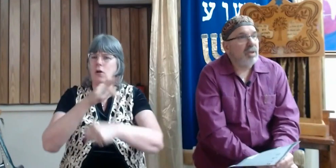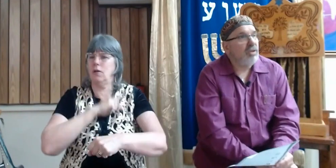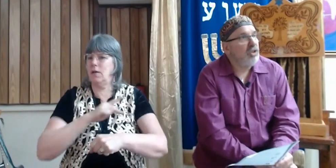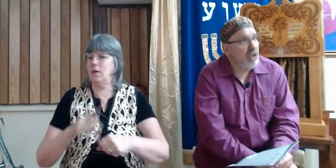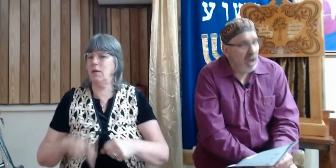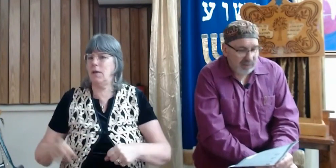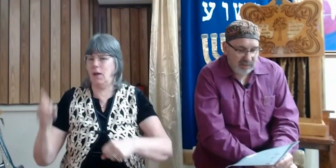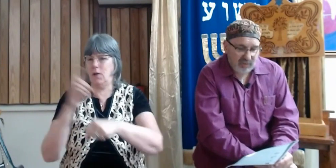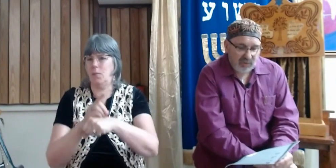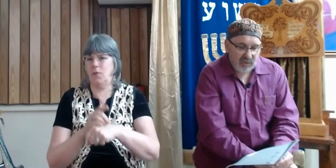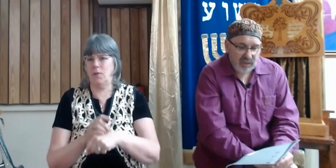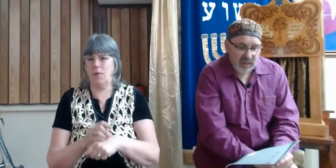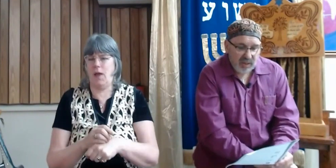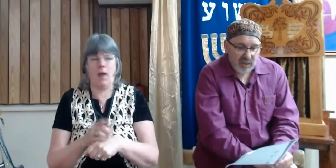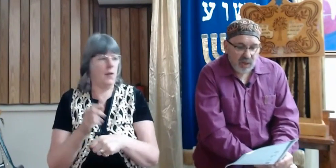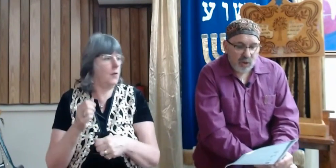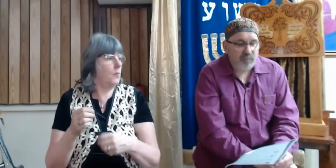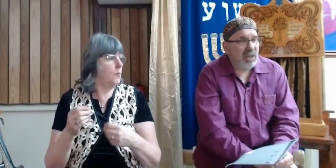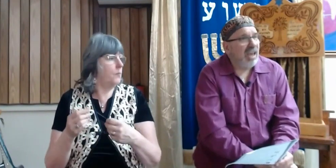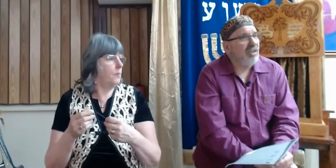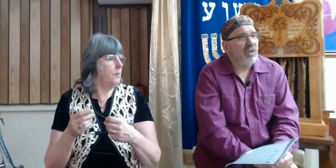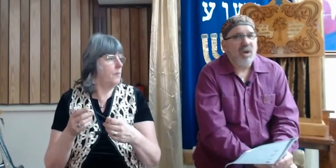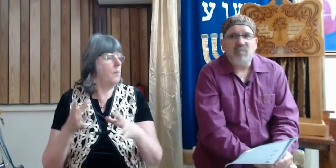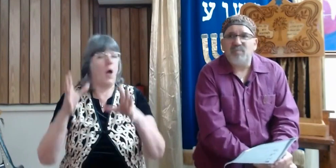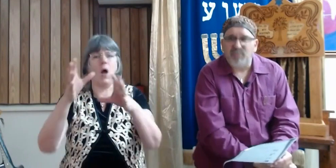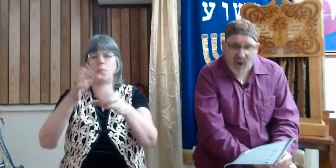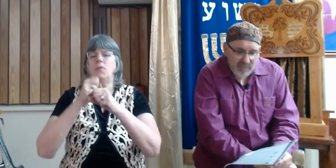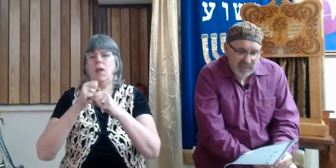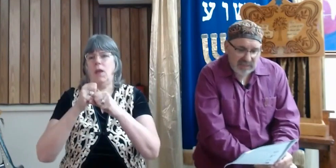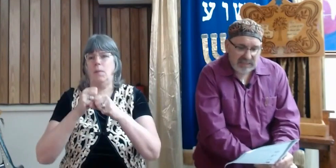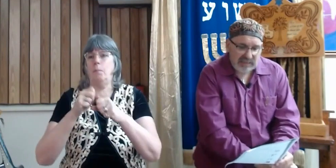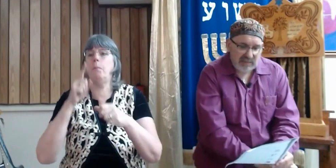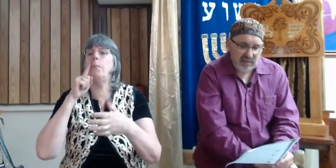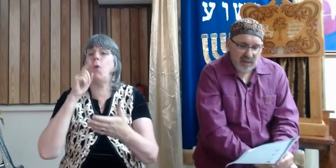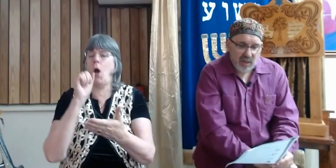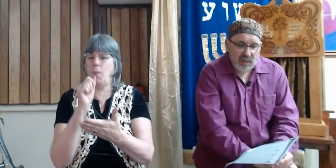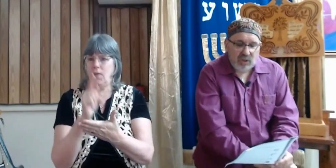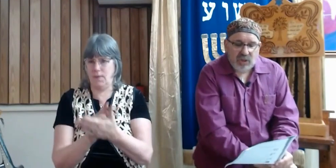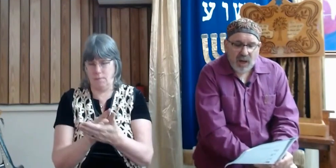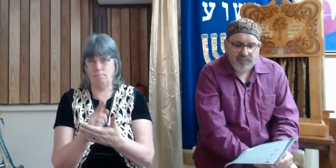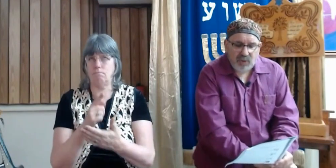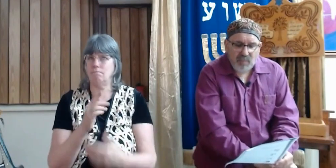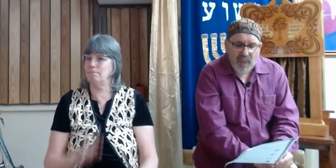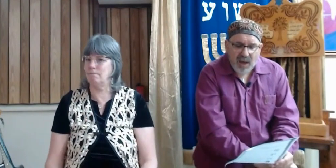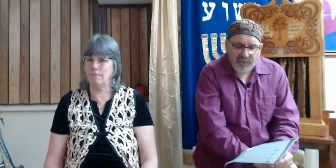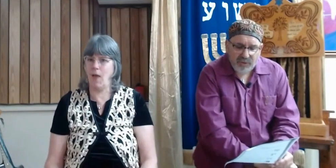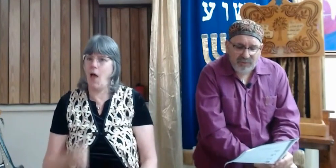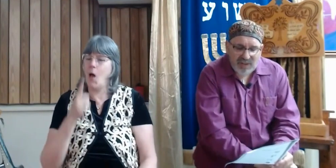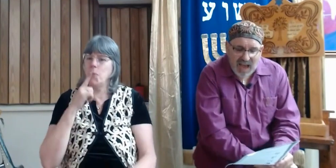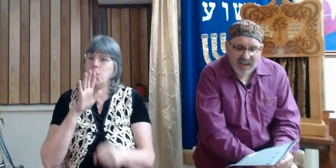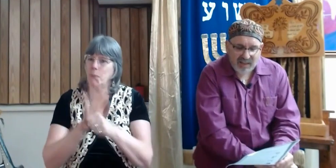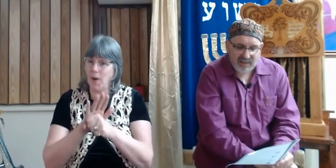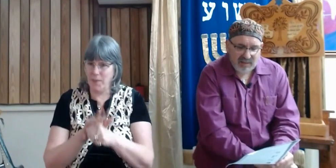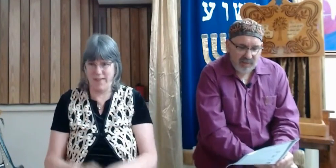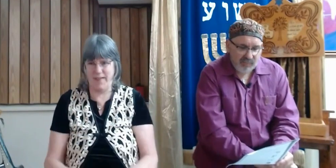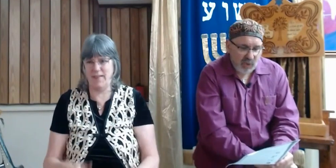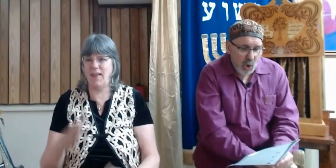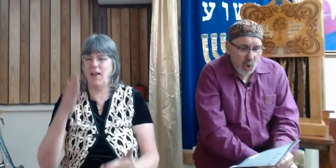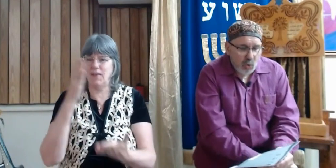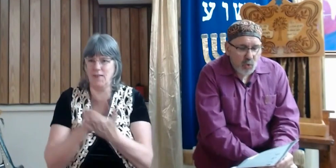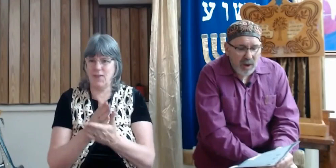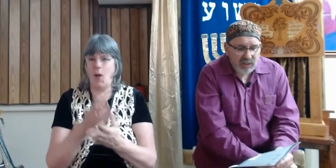enforced justice, obtained promises, stopped the mouth of lions,